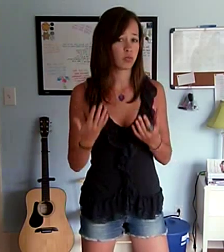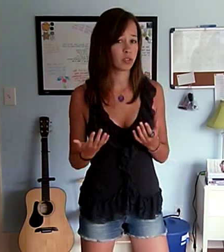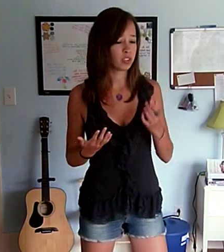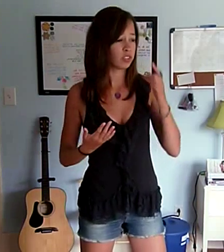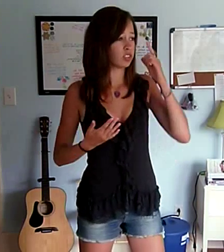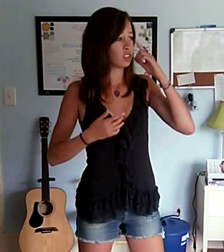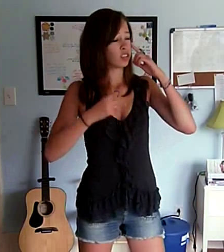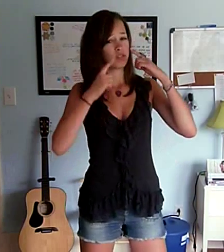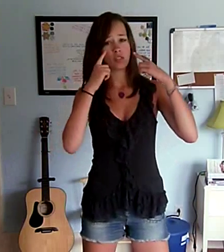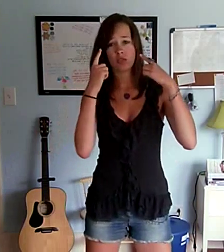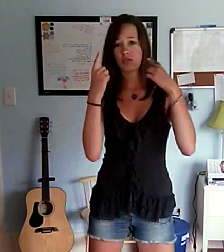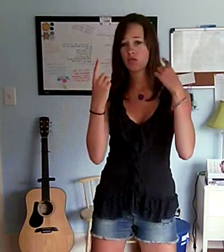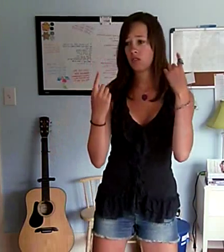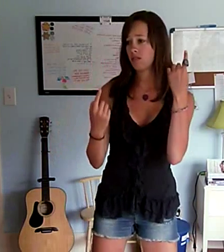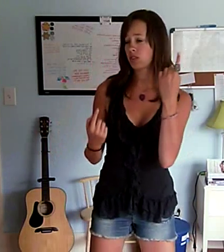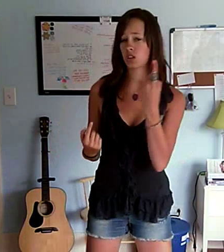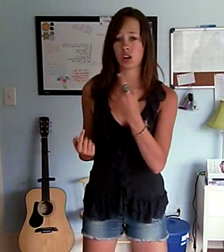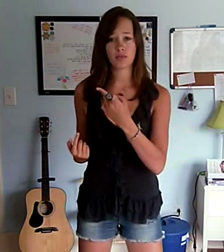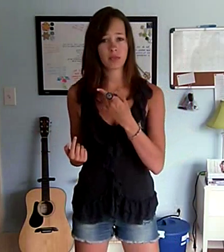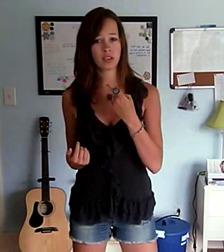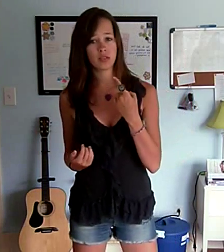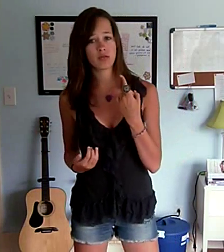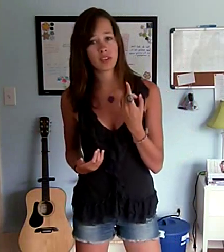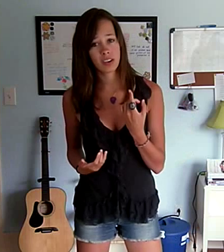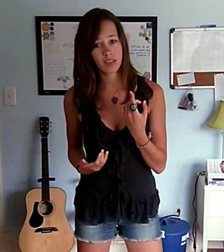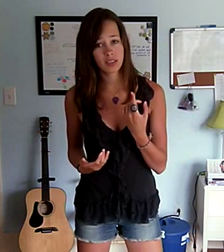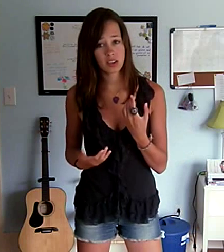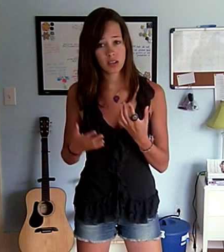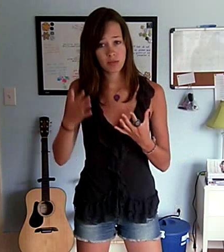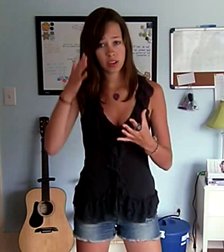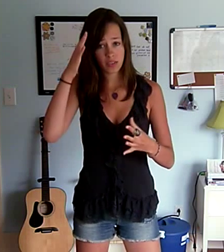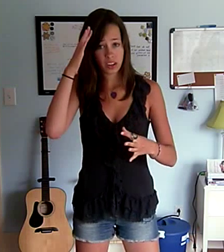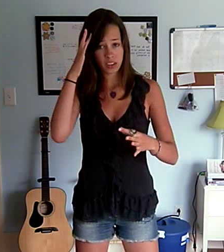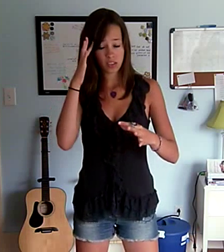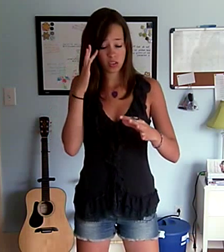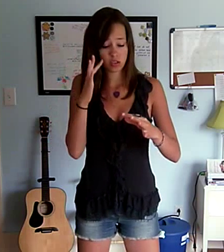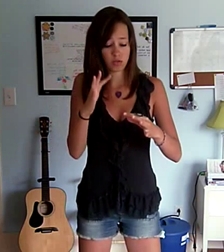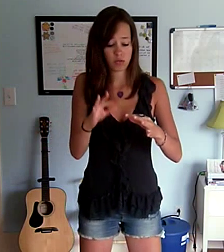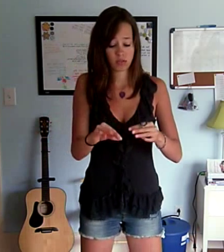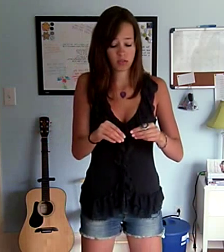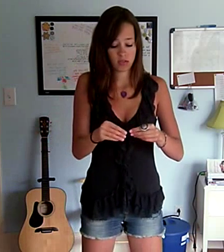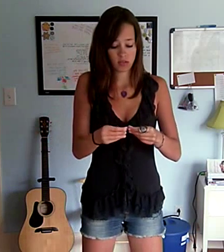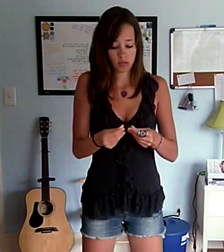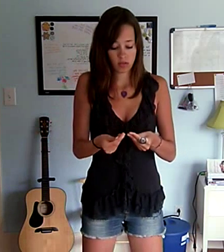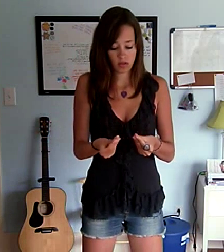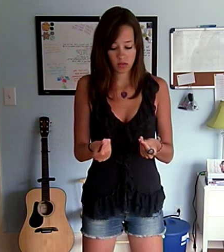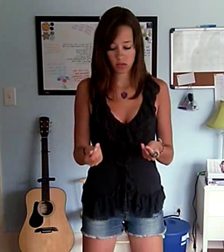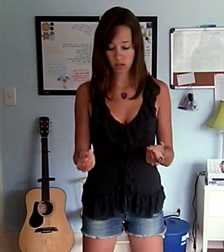Wondering if you were ever coming around A faith in you was When